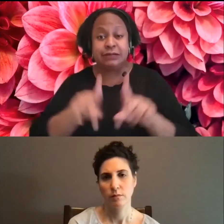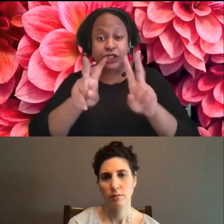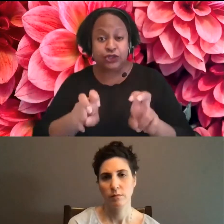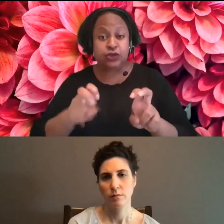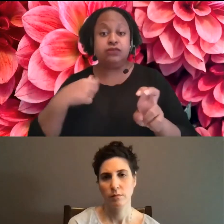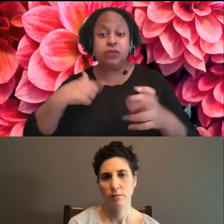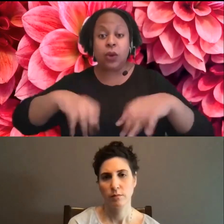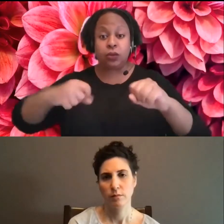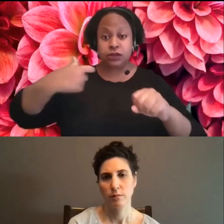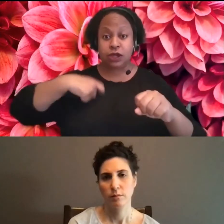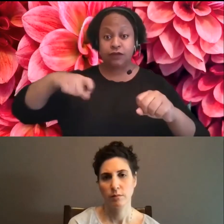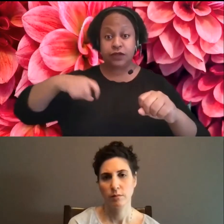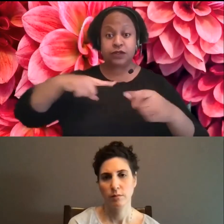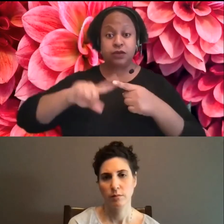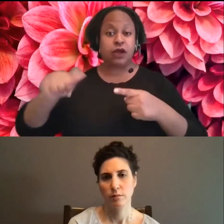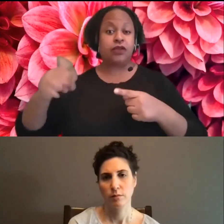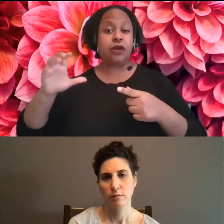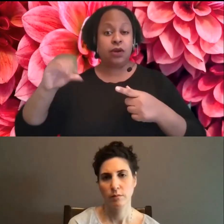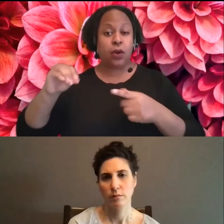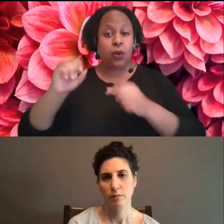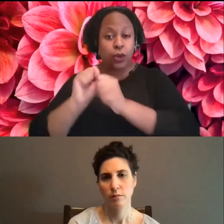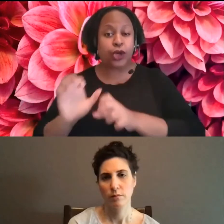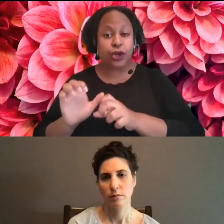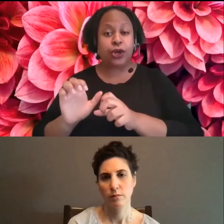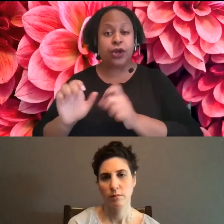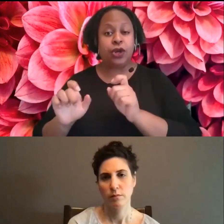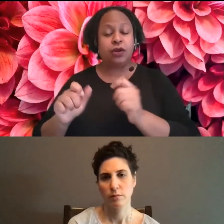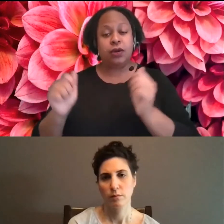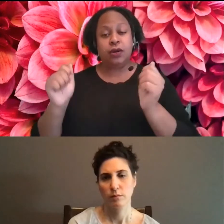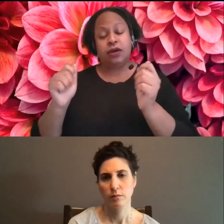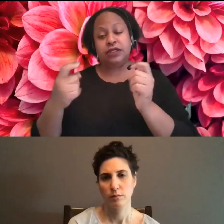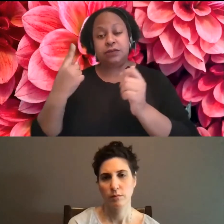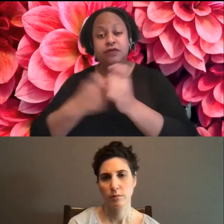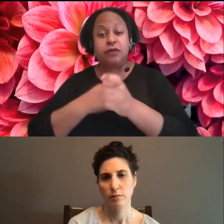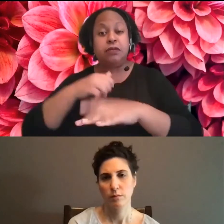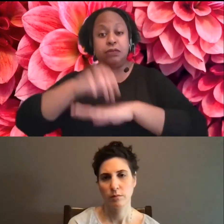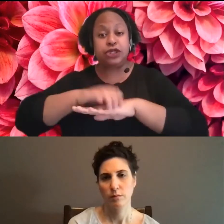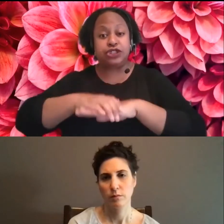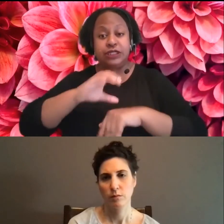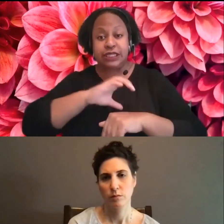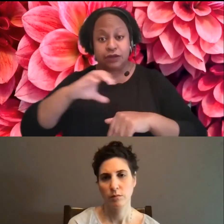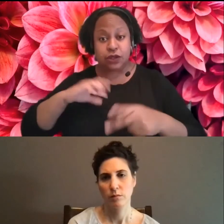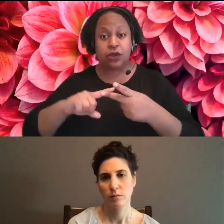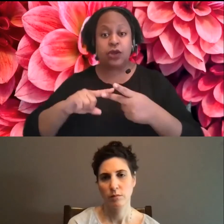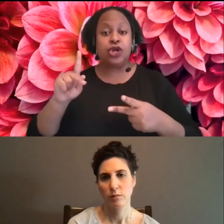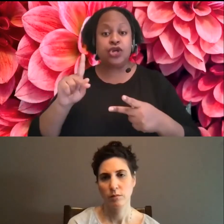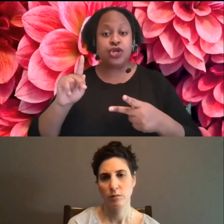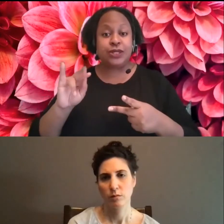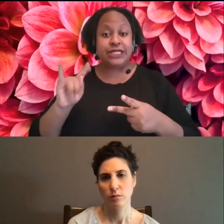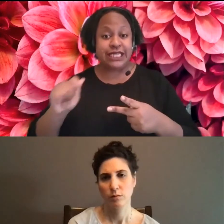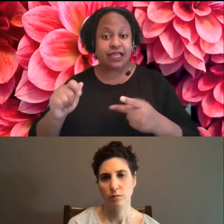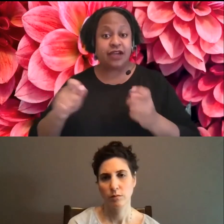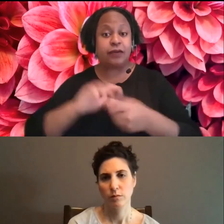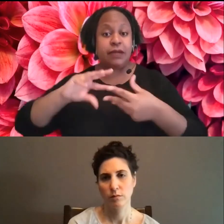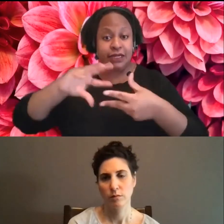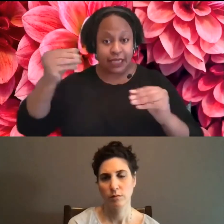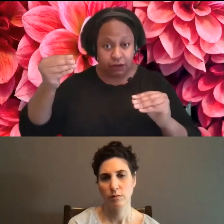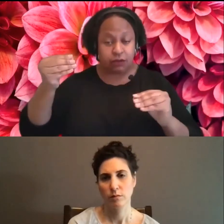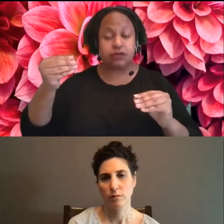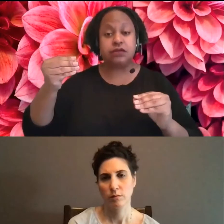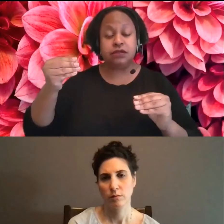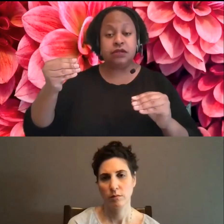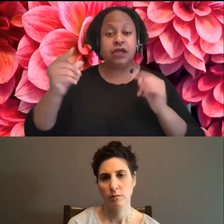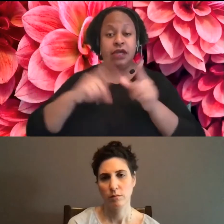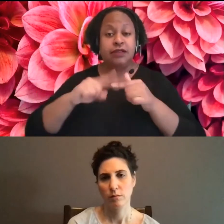colleagues, uh, Emma Campbell from the British council and, uh, Christina from Tangled and everyone else you're working with who,